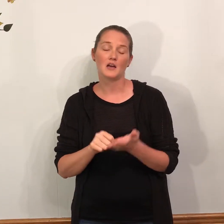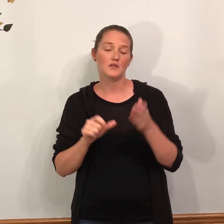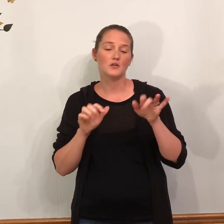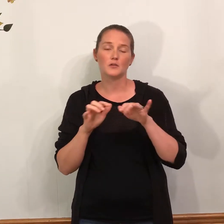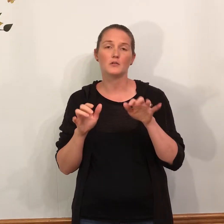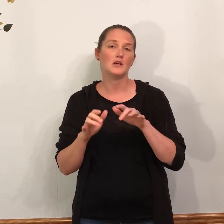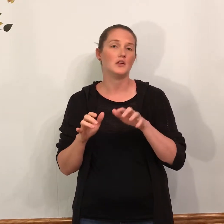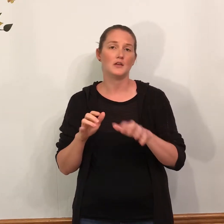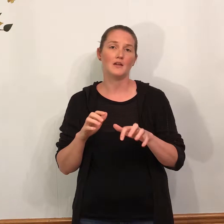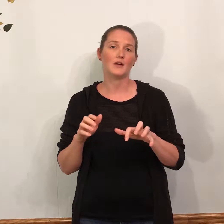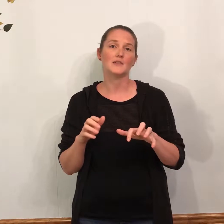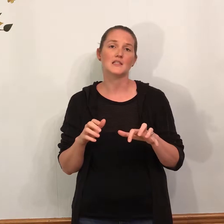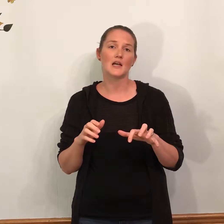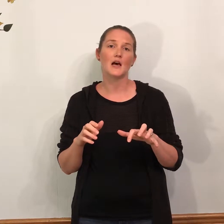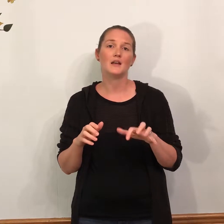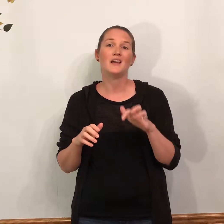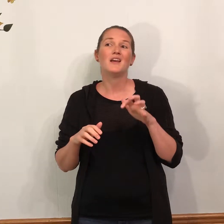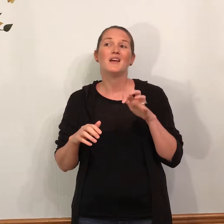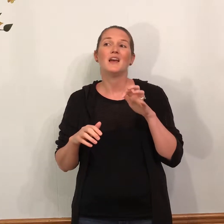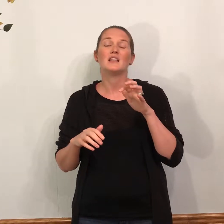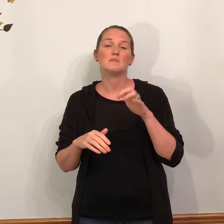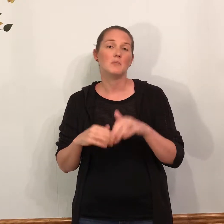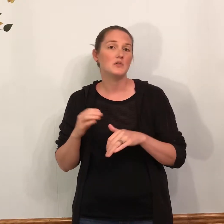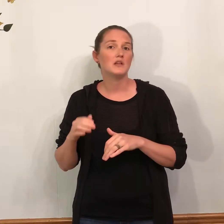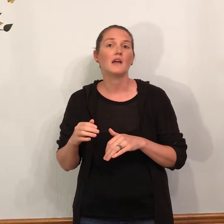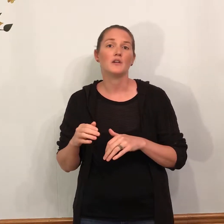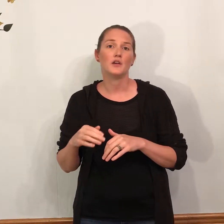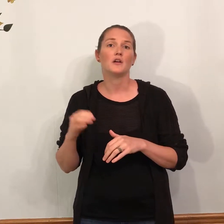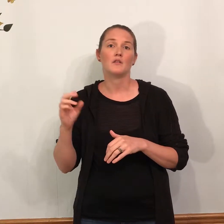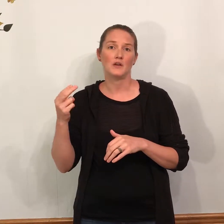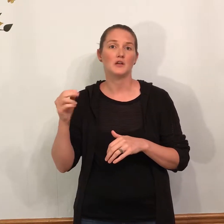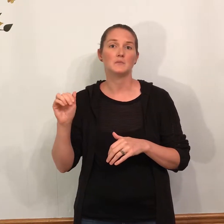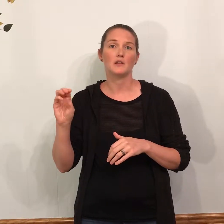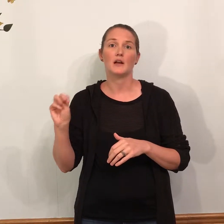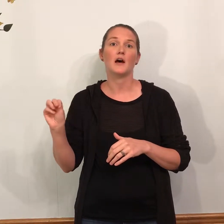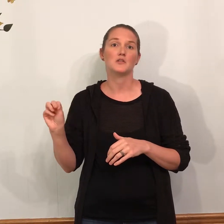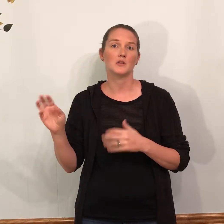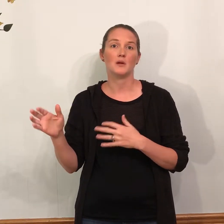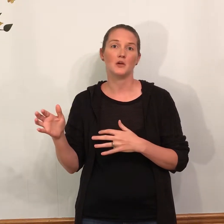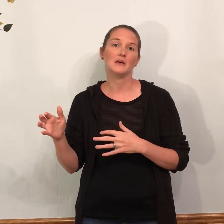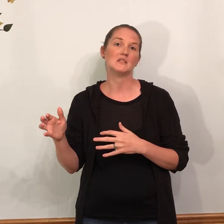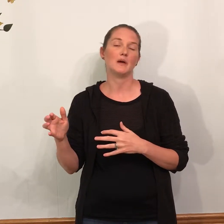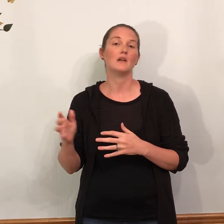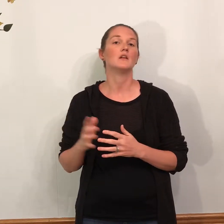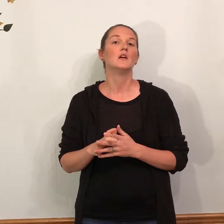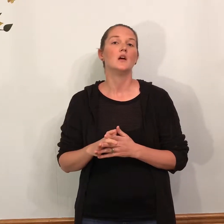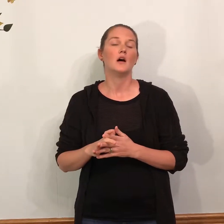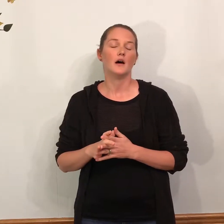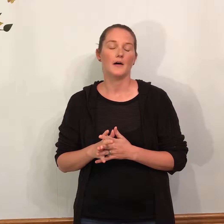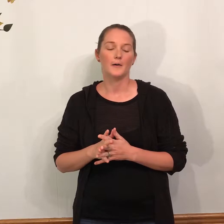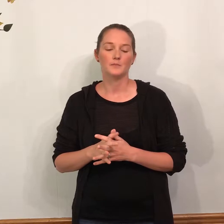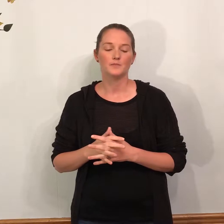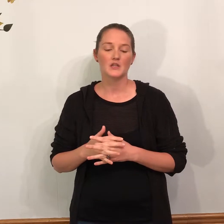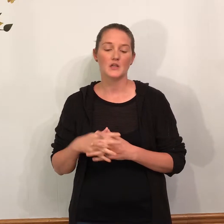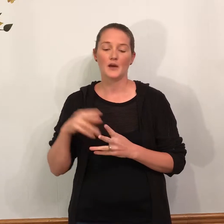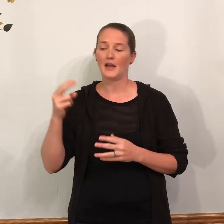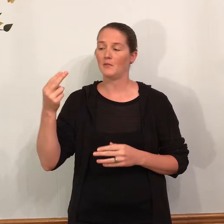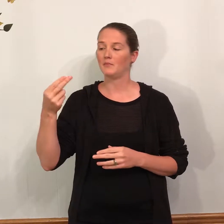if you googled it and you can't find the sign, it's most likely you're gonna fingerspell it out. gonna be your best bet. So ham,